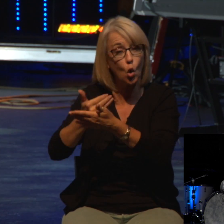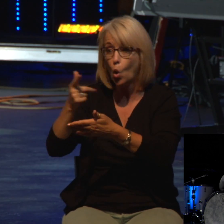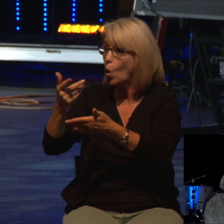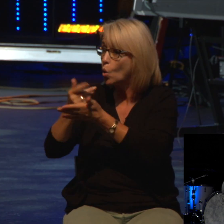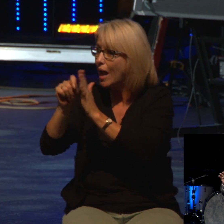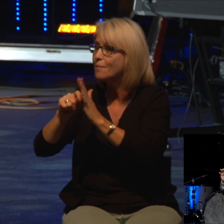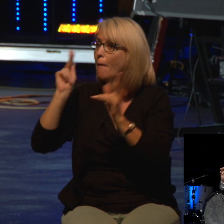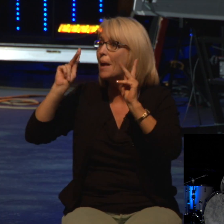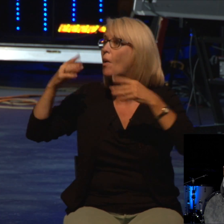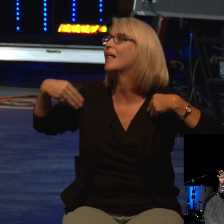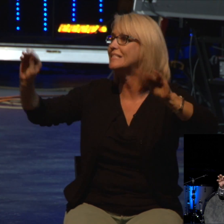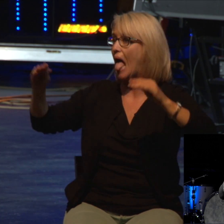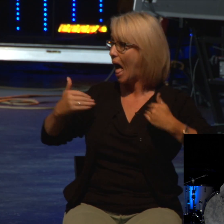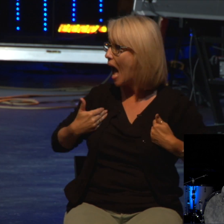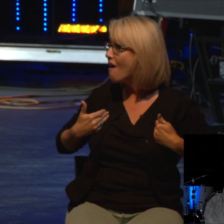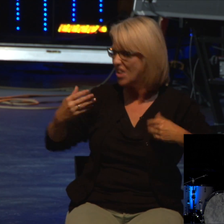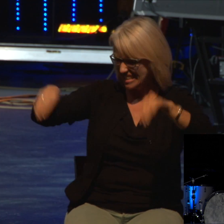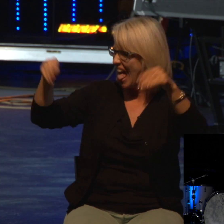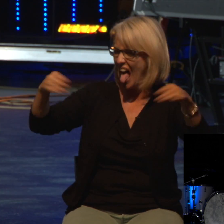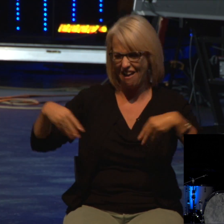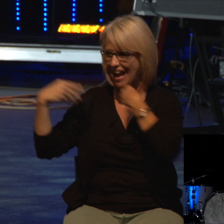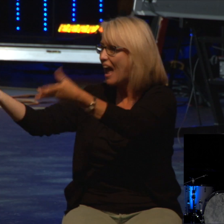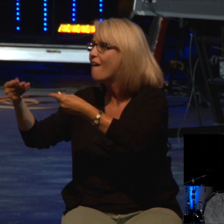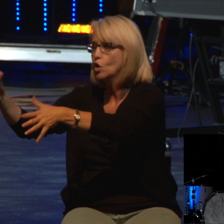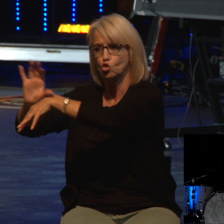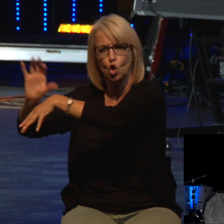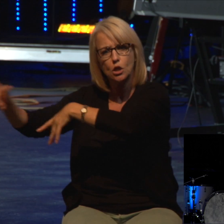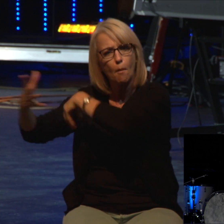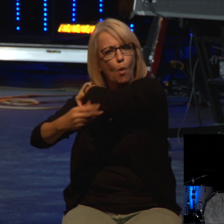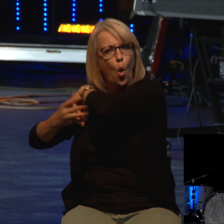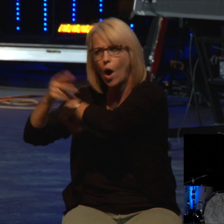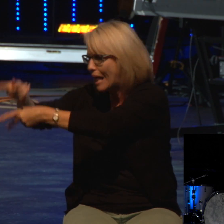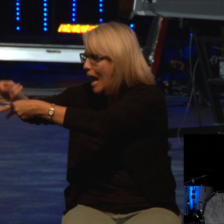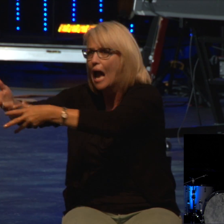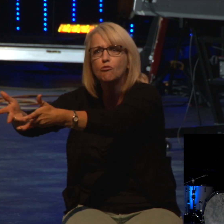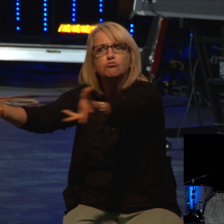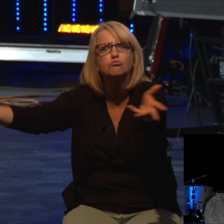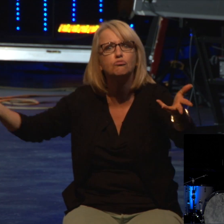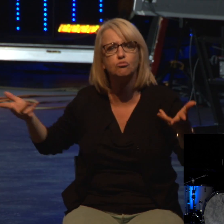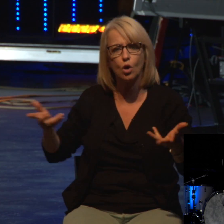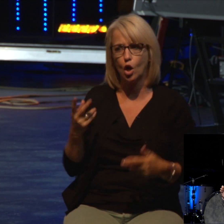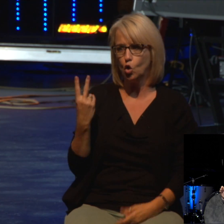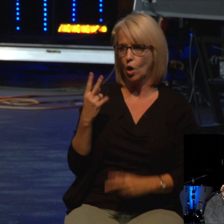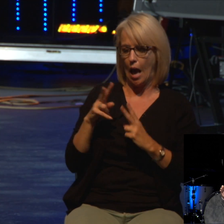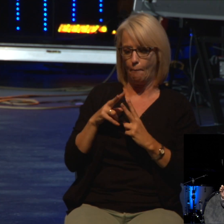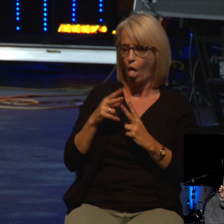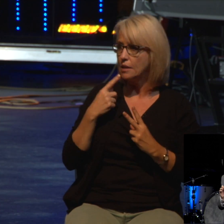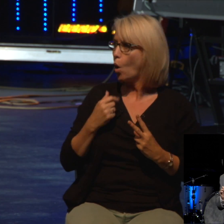they had and giving all of the money to the church to take care of the poor. Ananias and Sapphira wanted to get in on